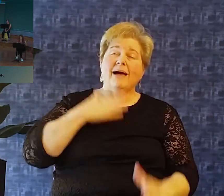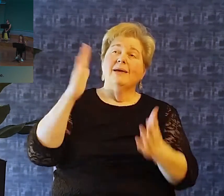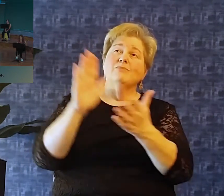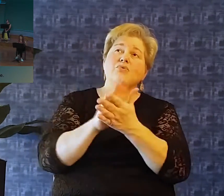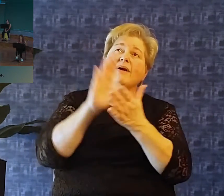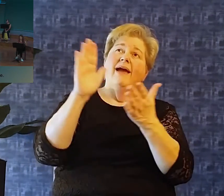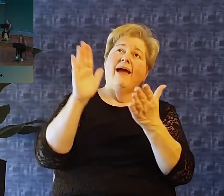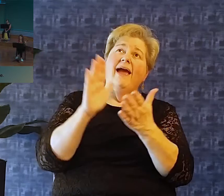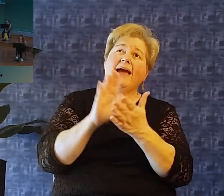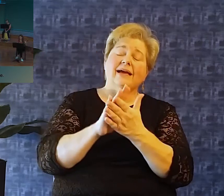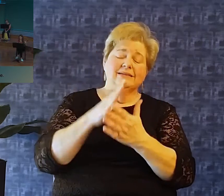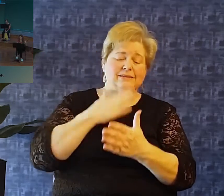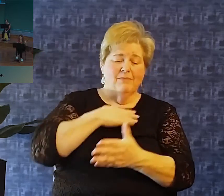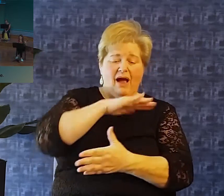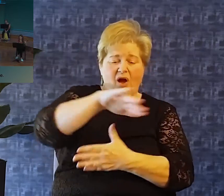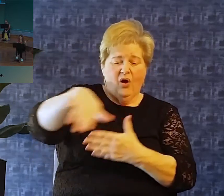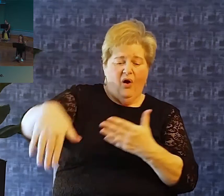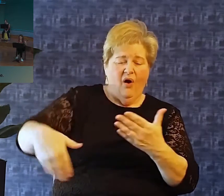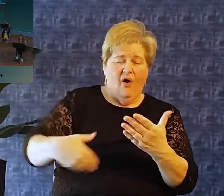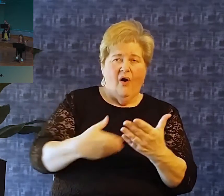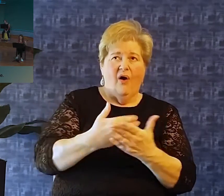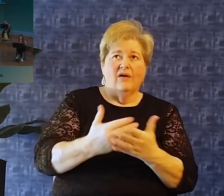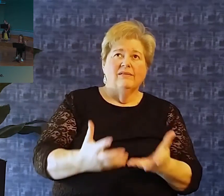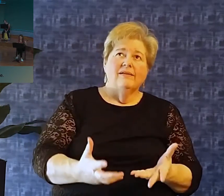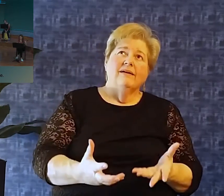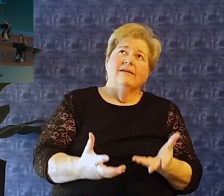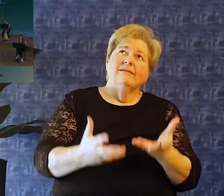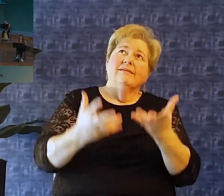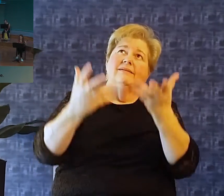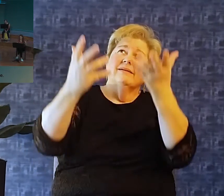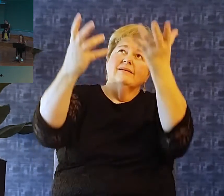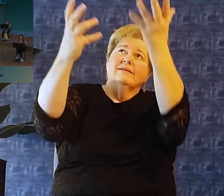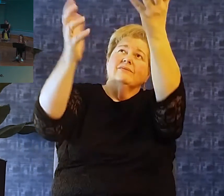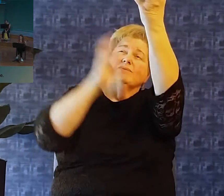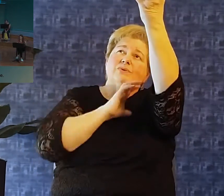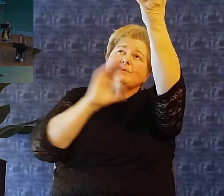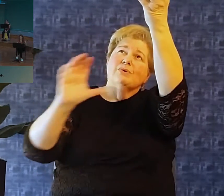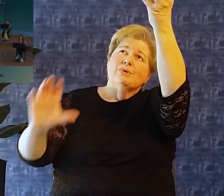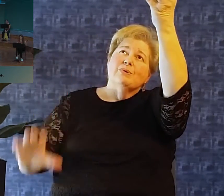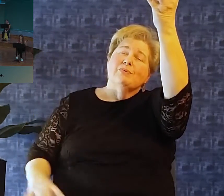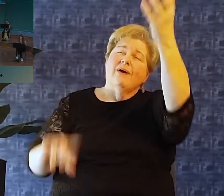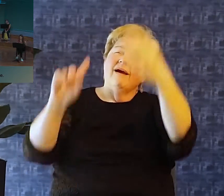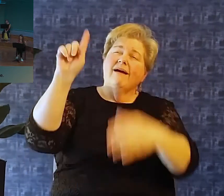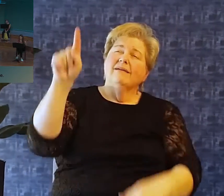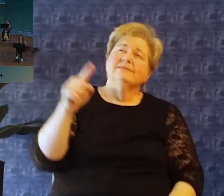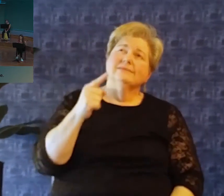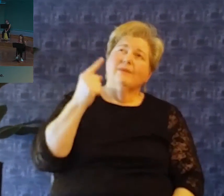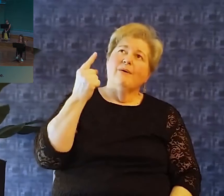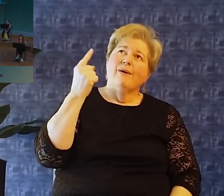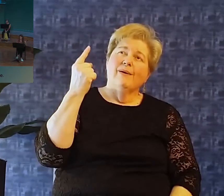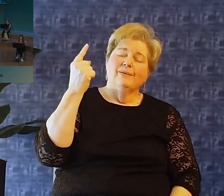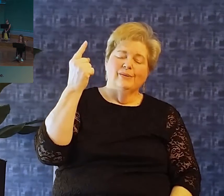My praise, my all, shall be for Christ